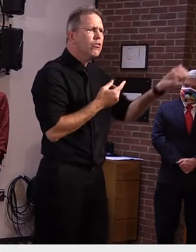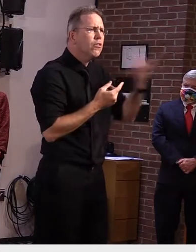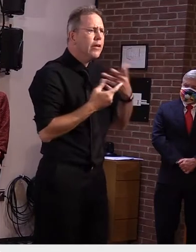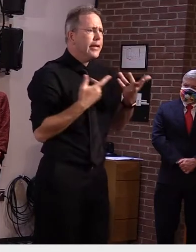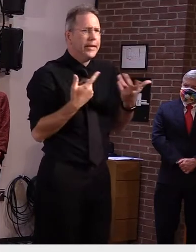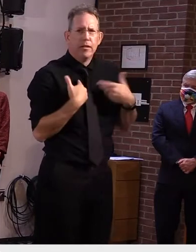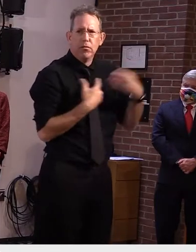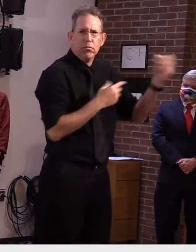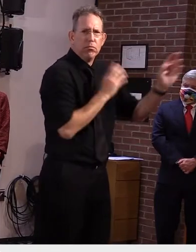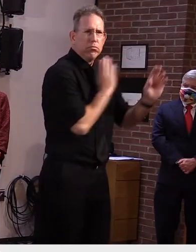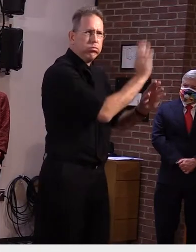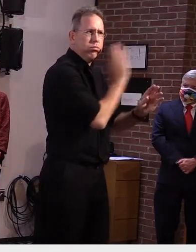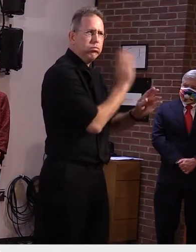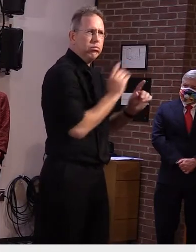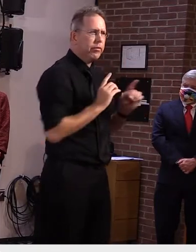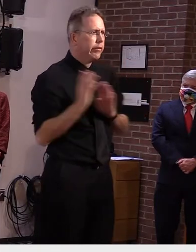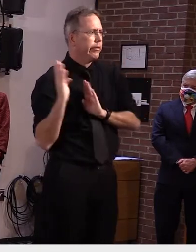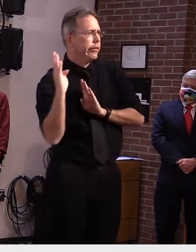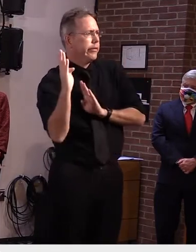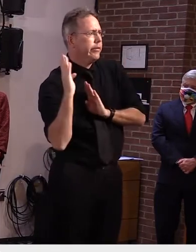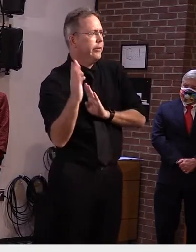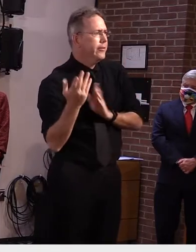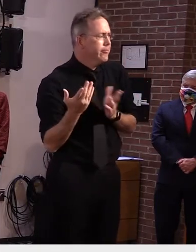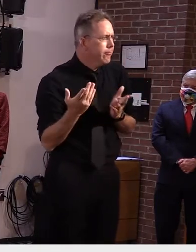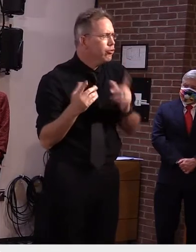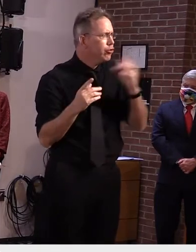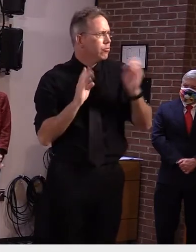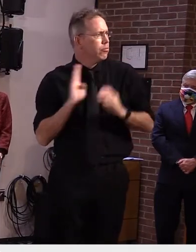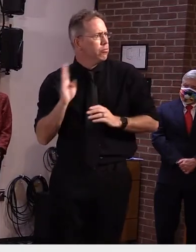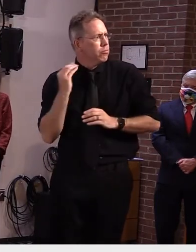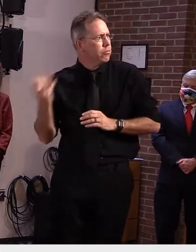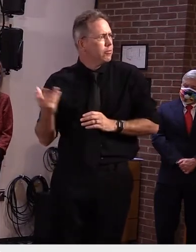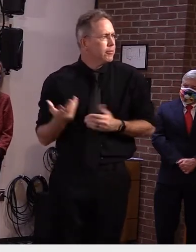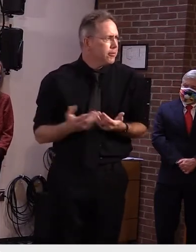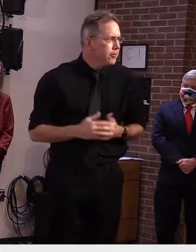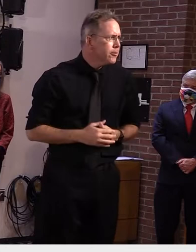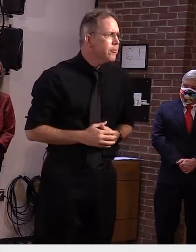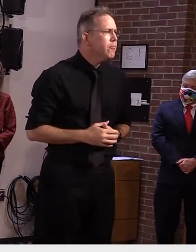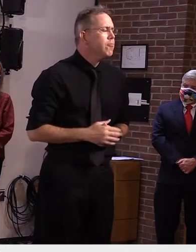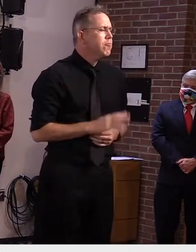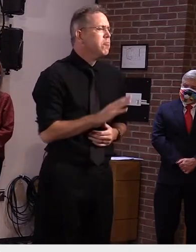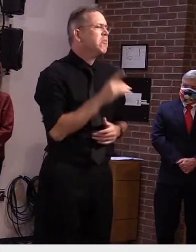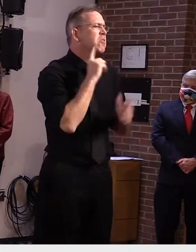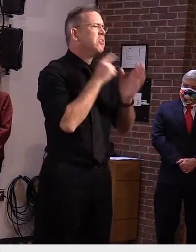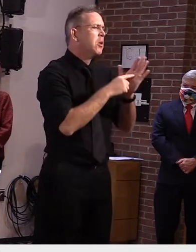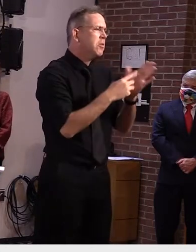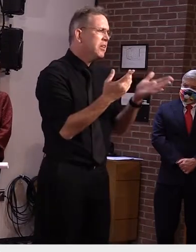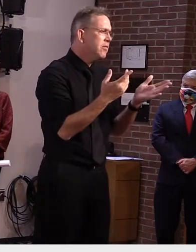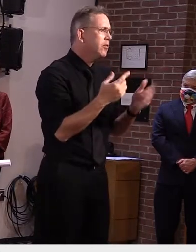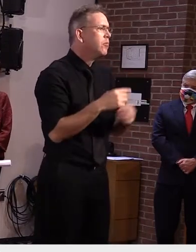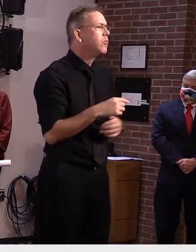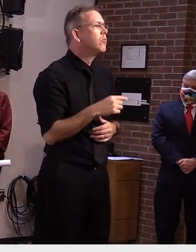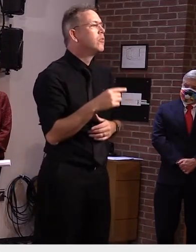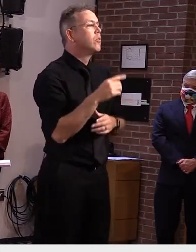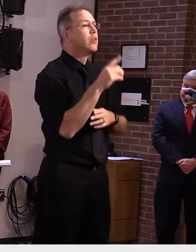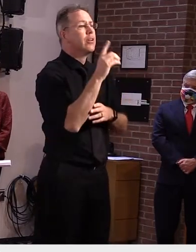if if you're identified as a potential contact of a case the health department will reach you